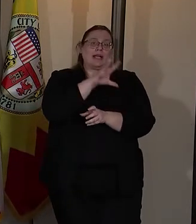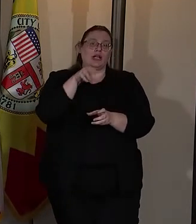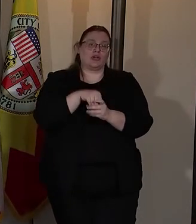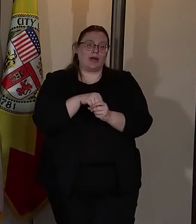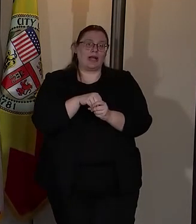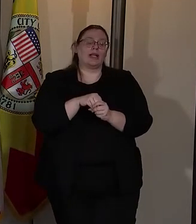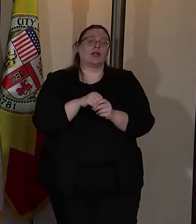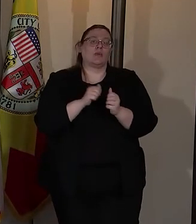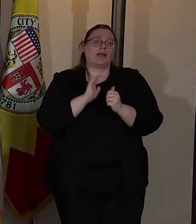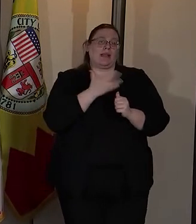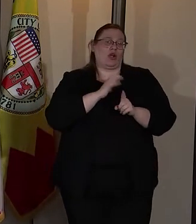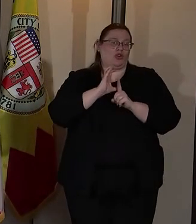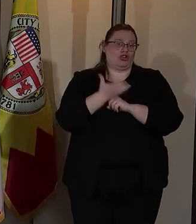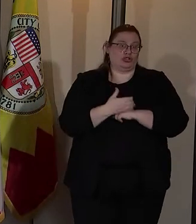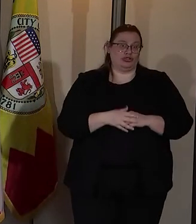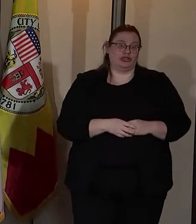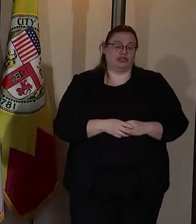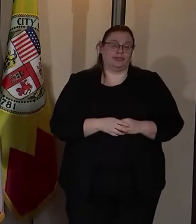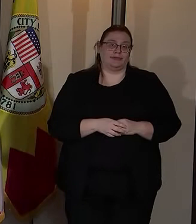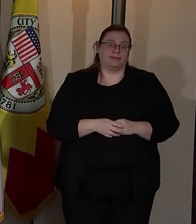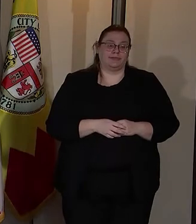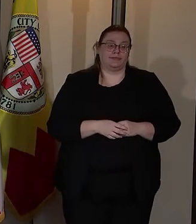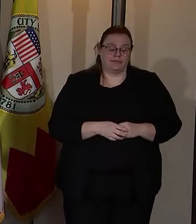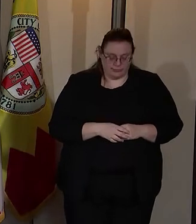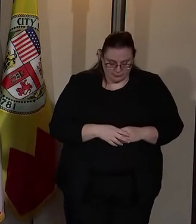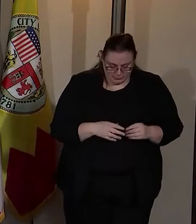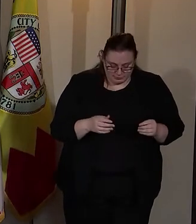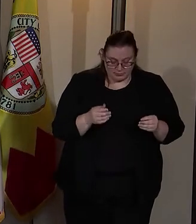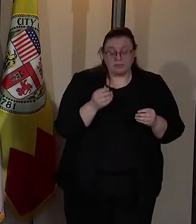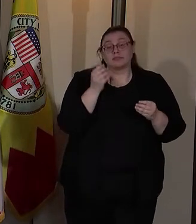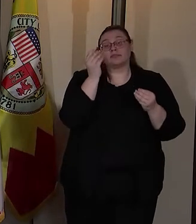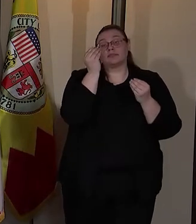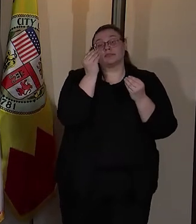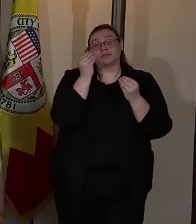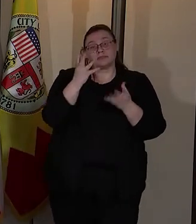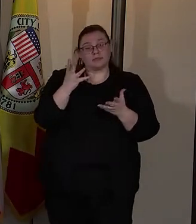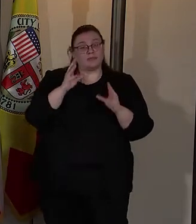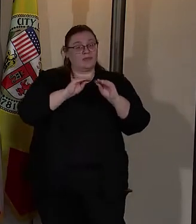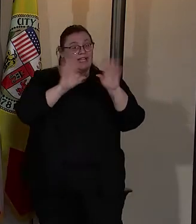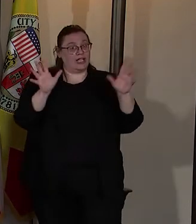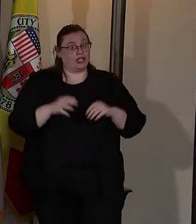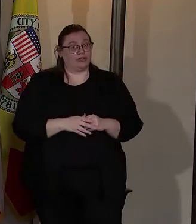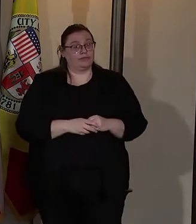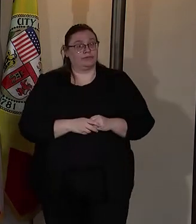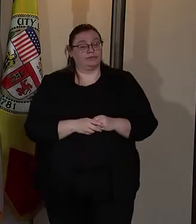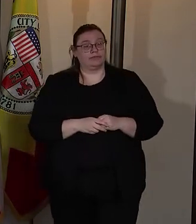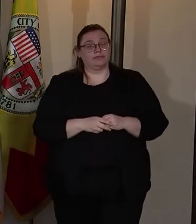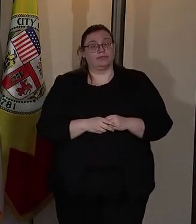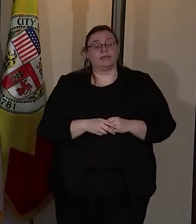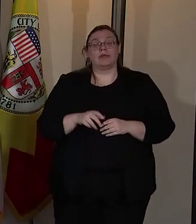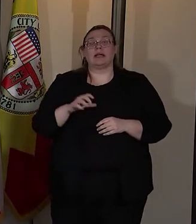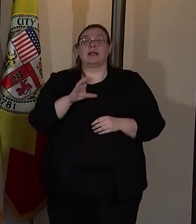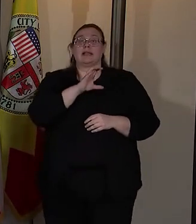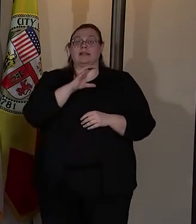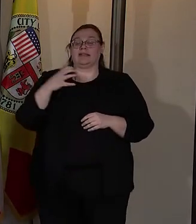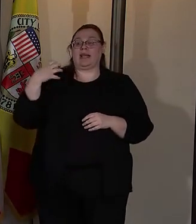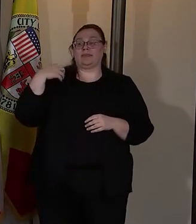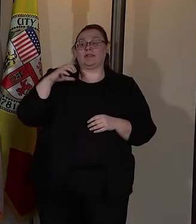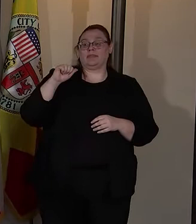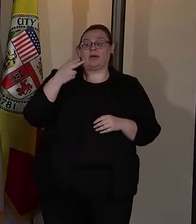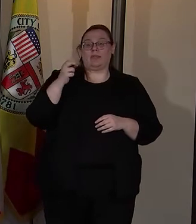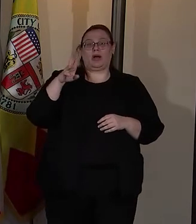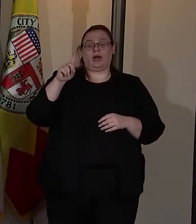into our culture. And let me say clearly, Captain Amada Tangerides,